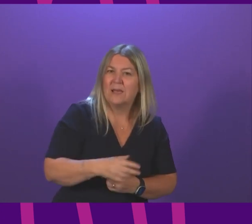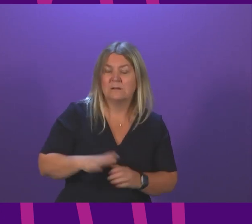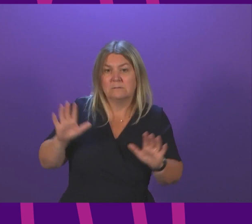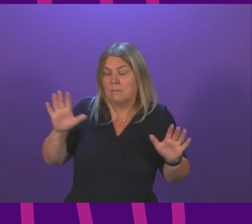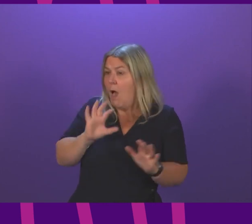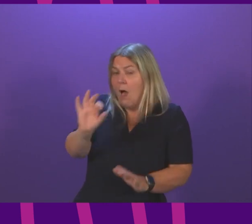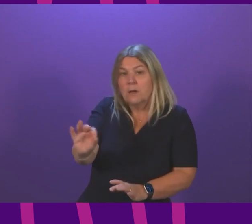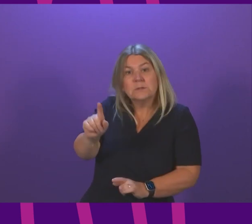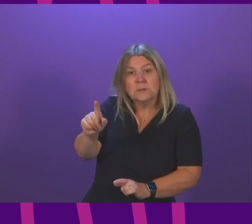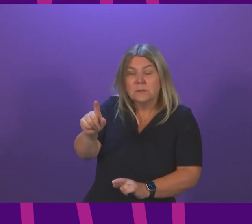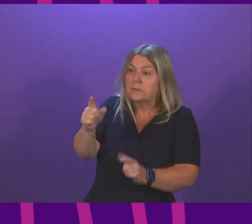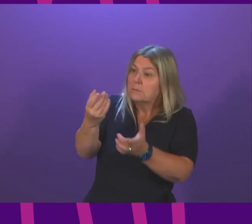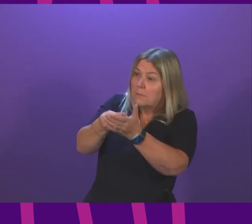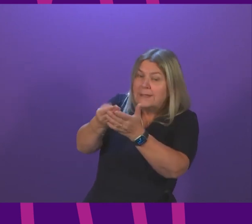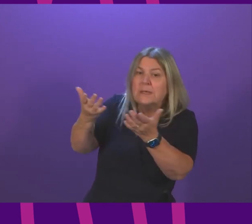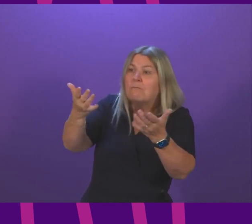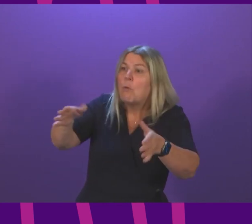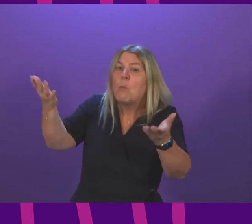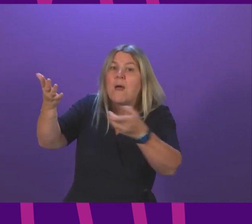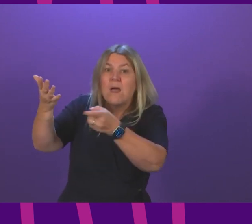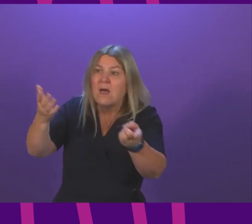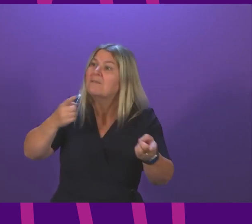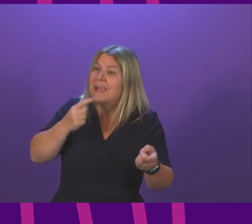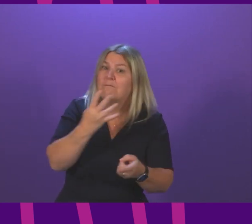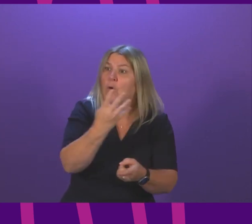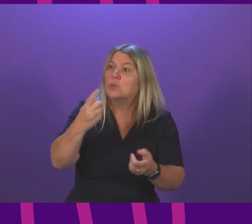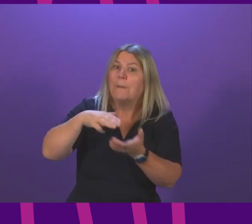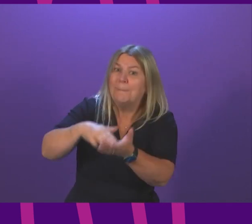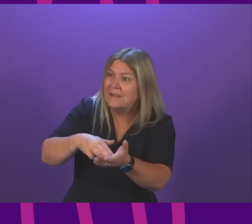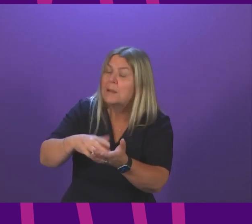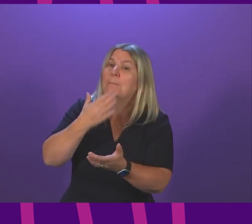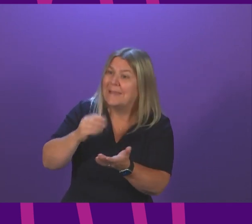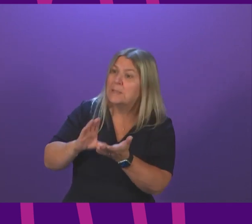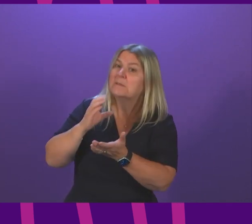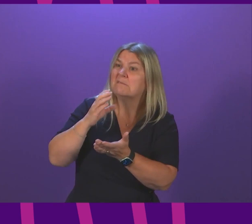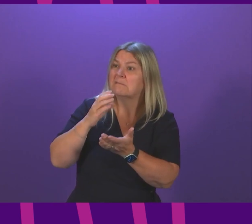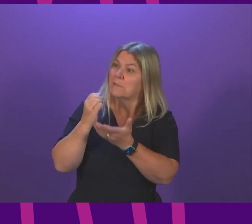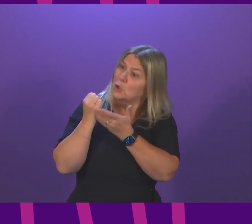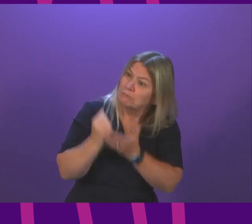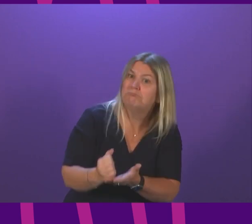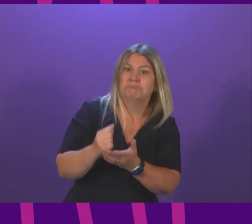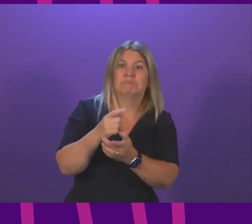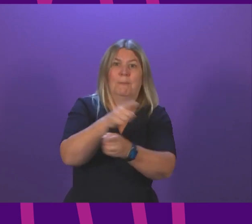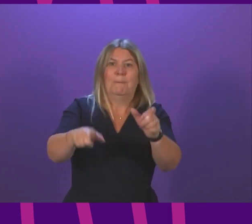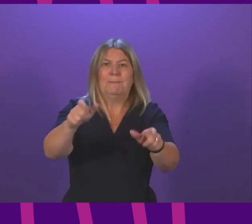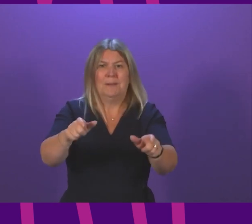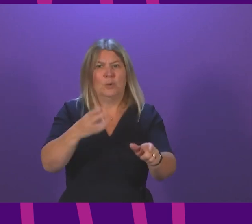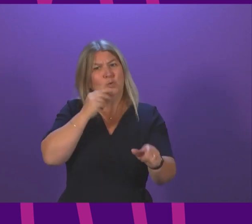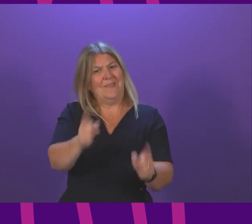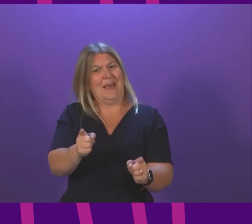coming from and I've told her quite clearly there's £41 million coming there let's use it to make a difference. She also gives examples